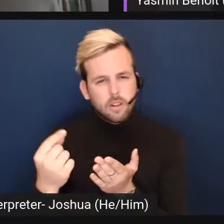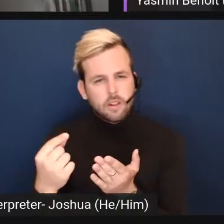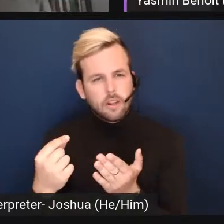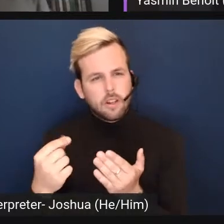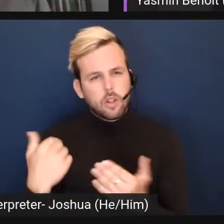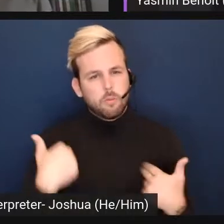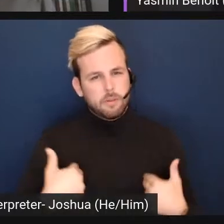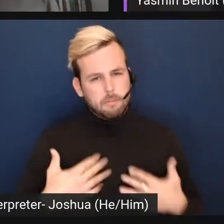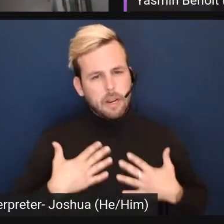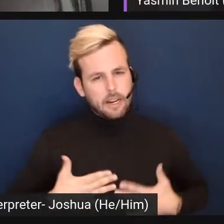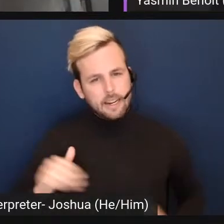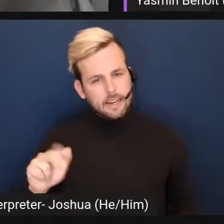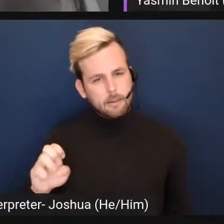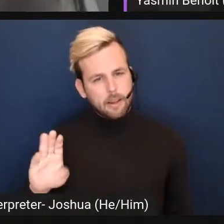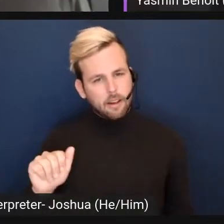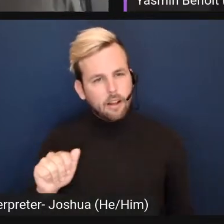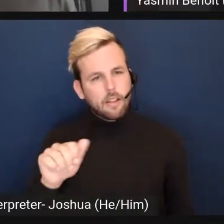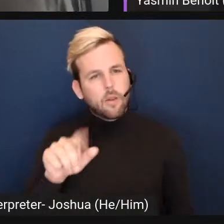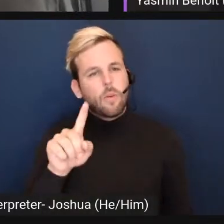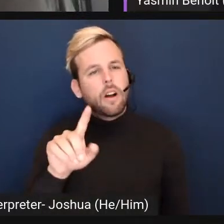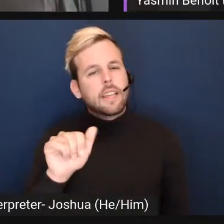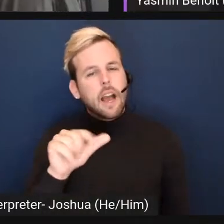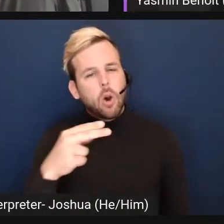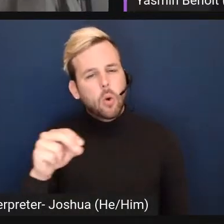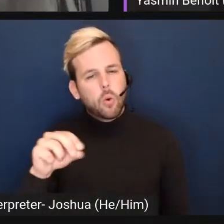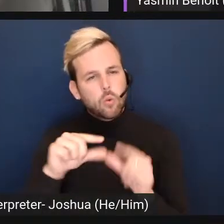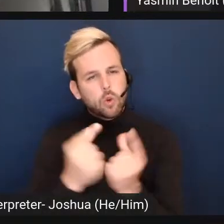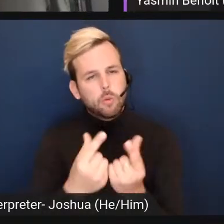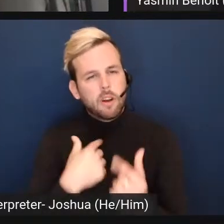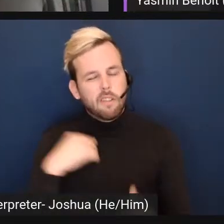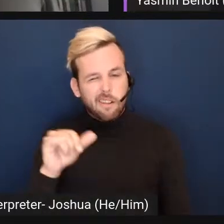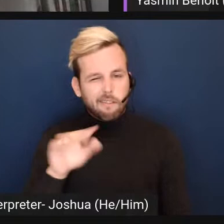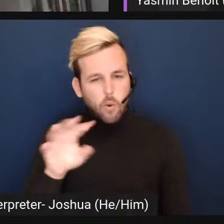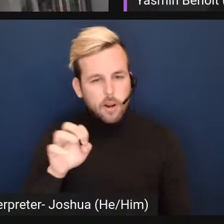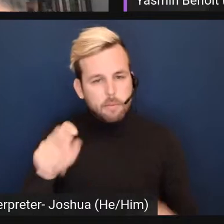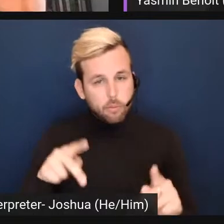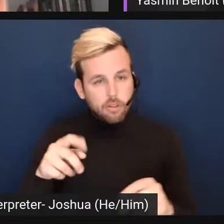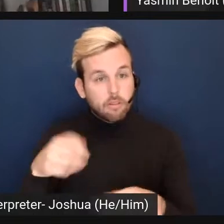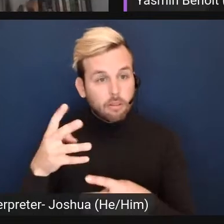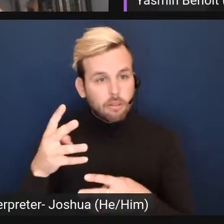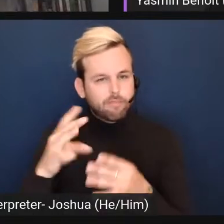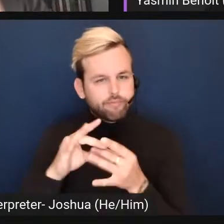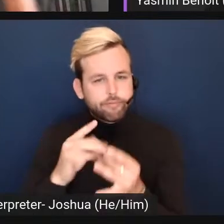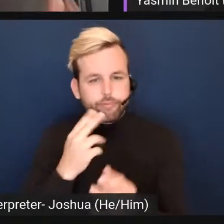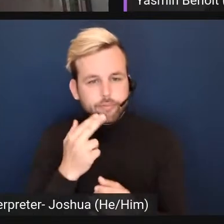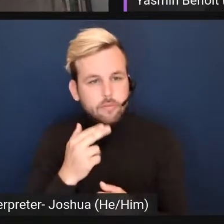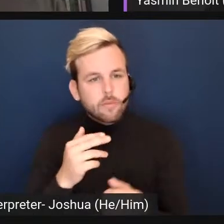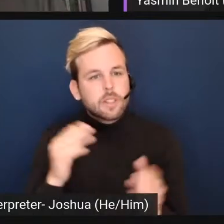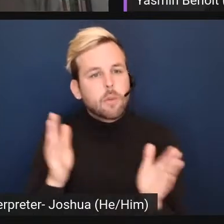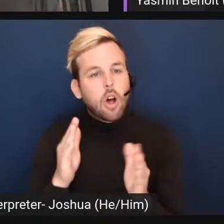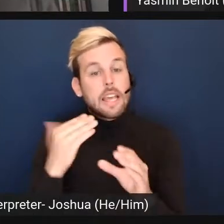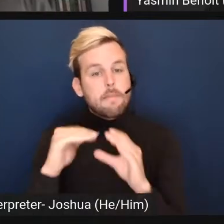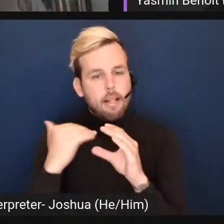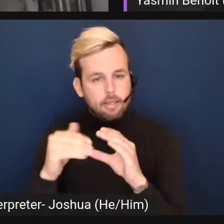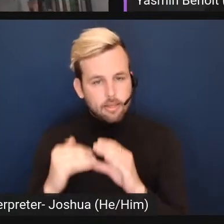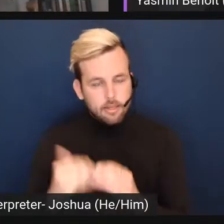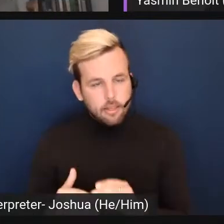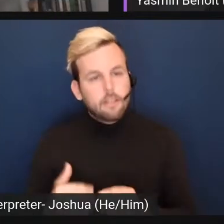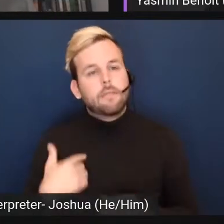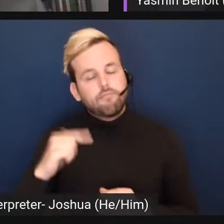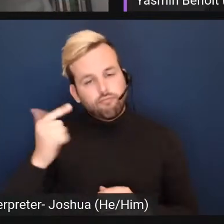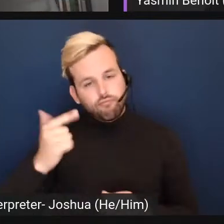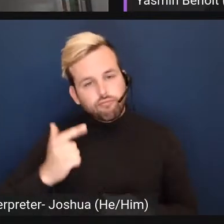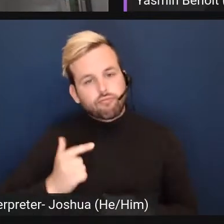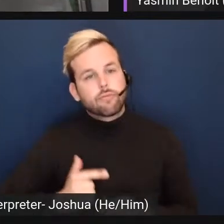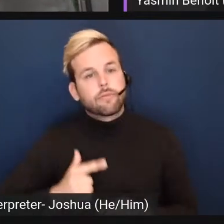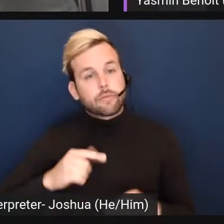Amoeba. This one Yahoo group with like 40 people or so on it. There was one email thread. We were going back and forth. And